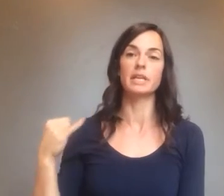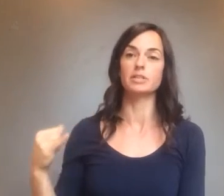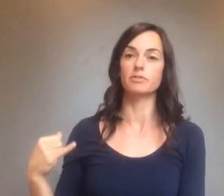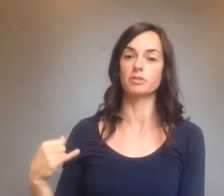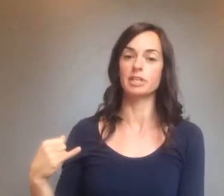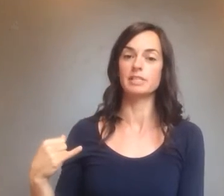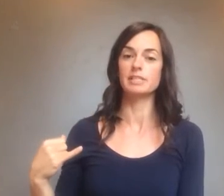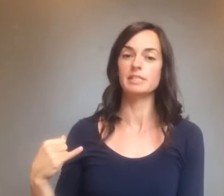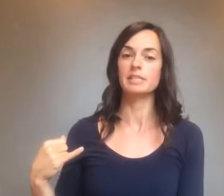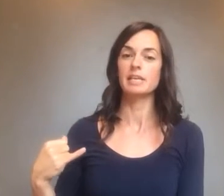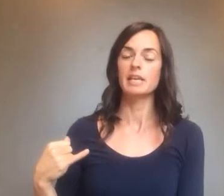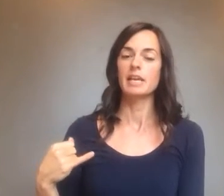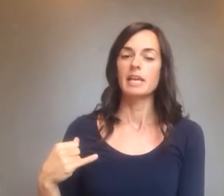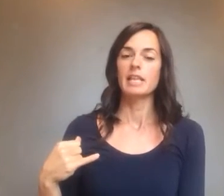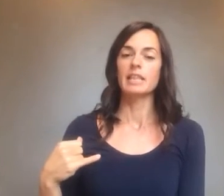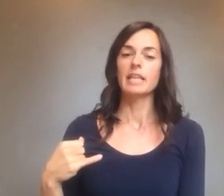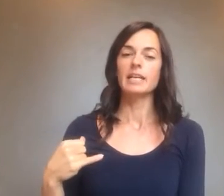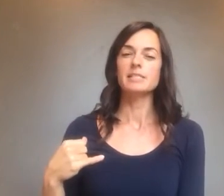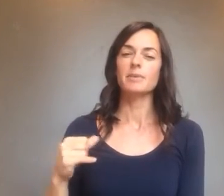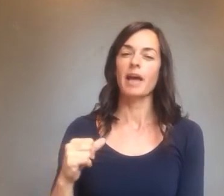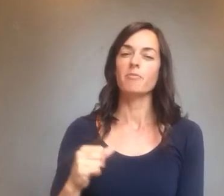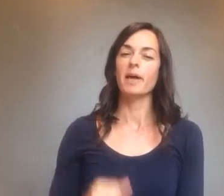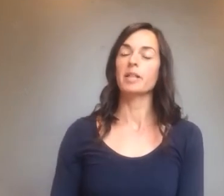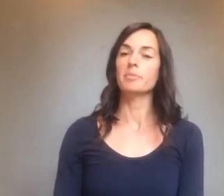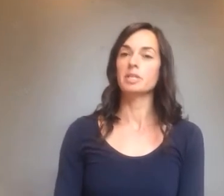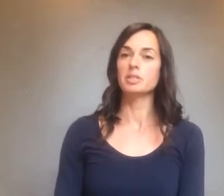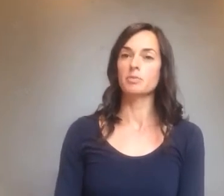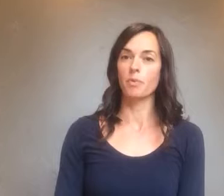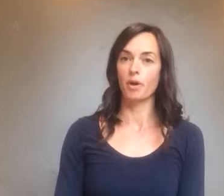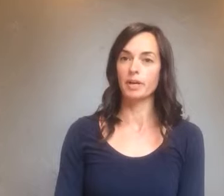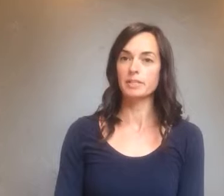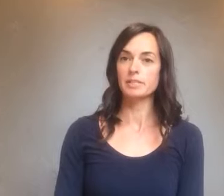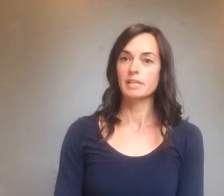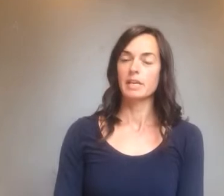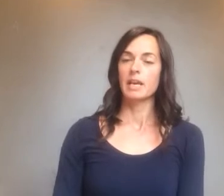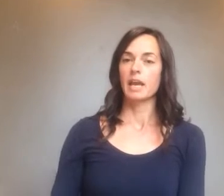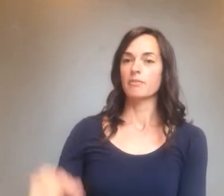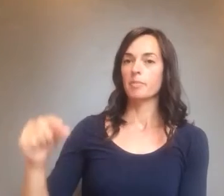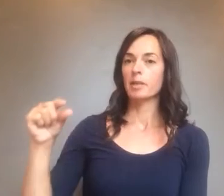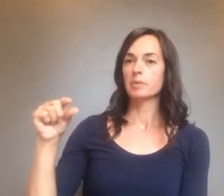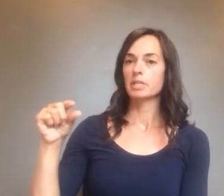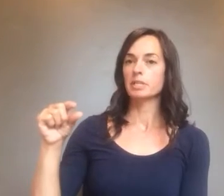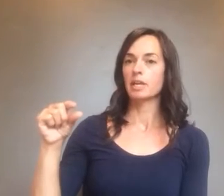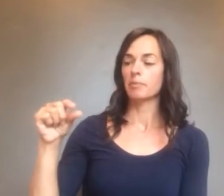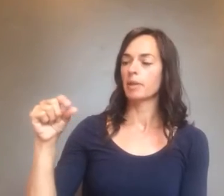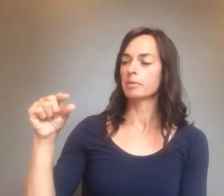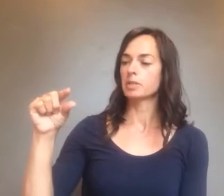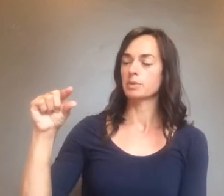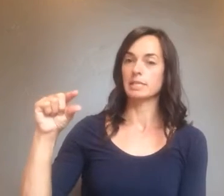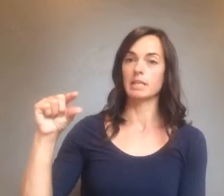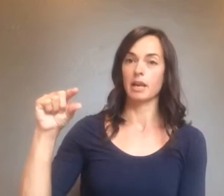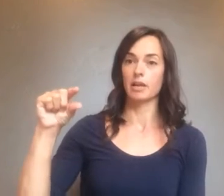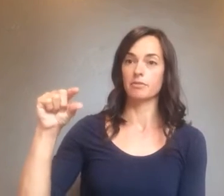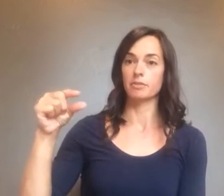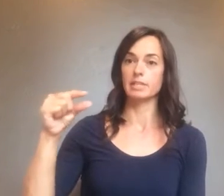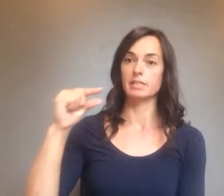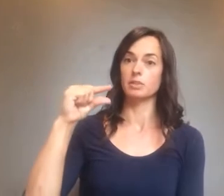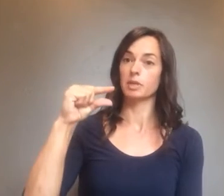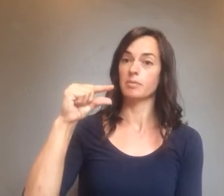Age of Greece. Next we have Peloponnesian Wars, and for Peloponnesia, Peloponnesia was in the area of Greece, and so we're going to